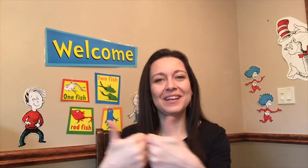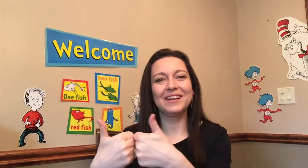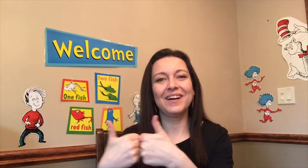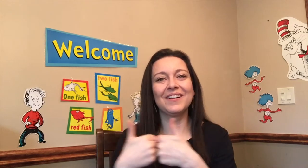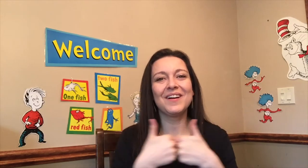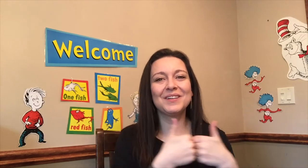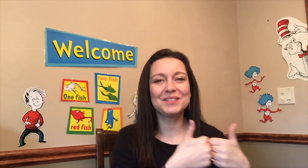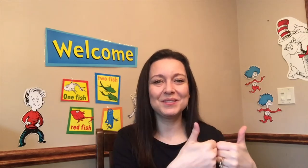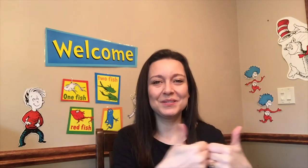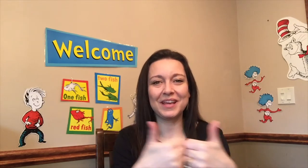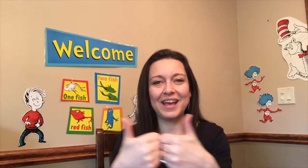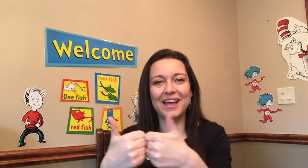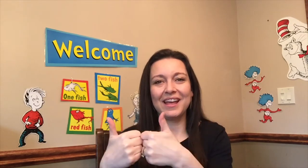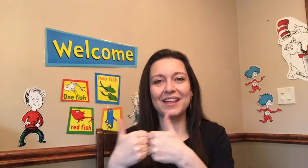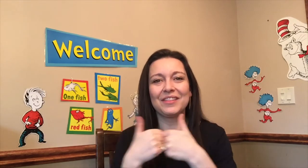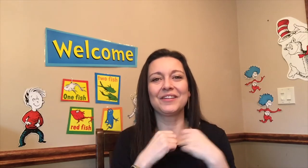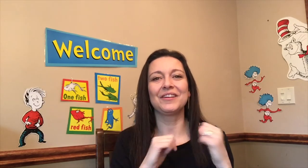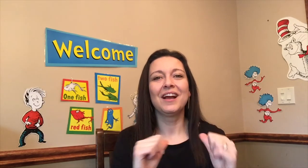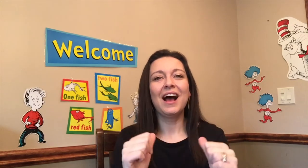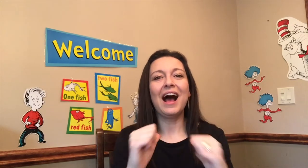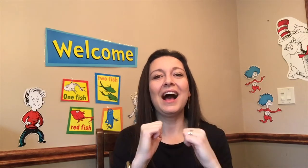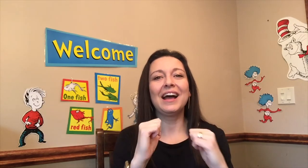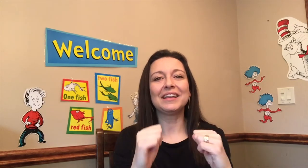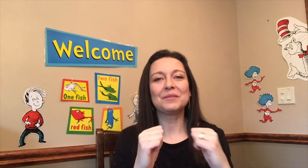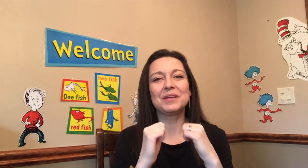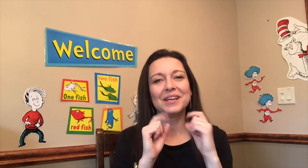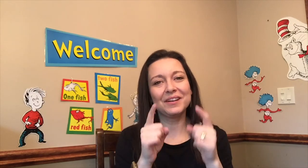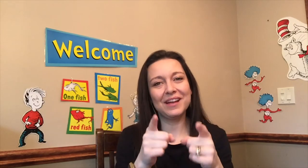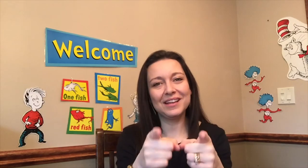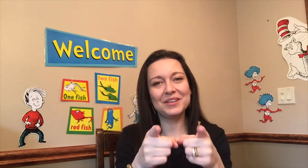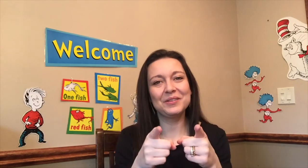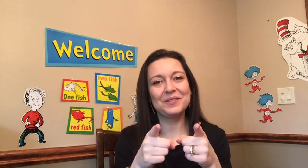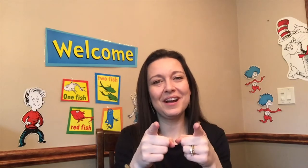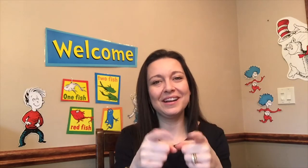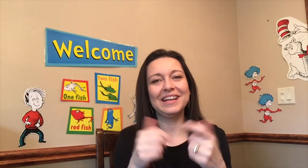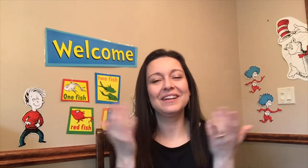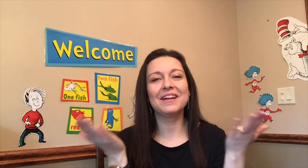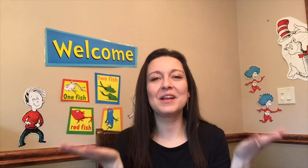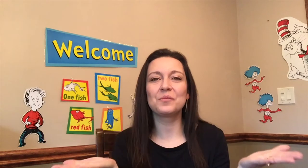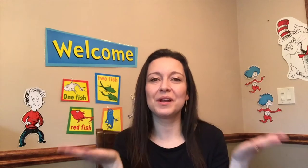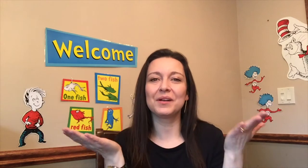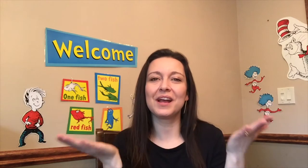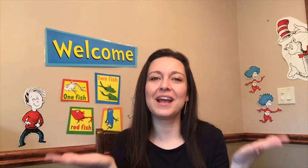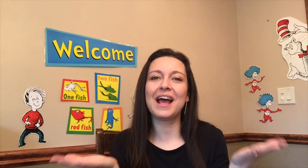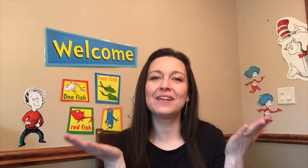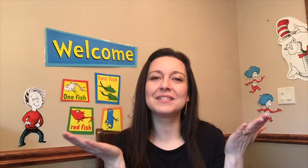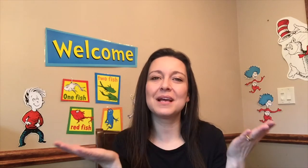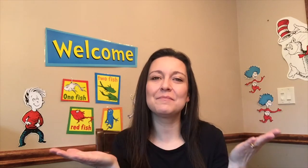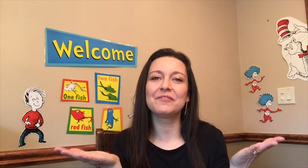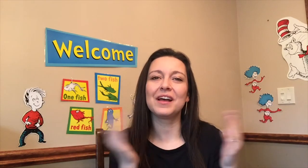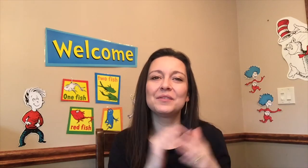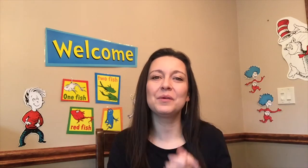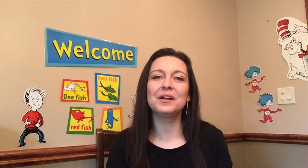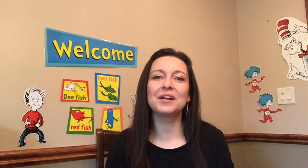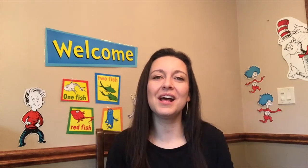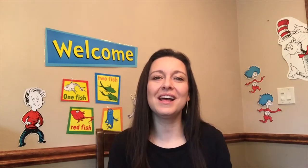are all together. I am here and you are here and we're gonna have some fun. We're gonna